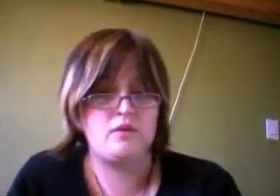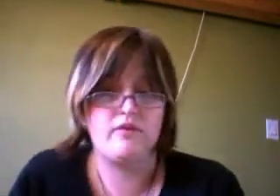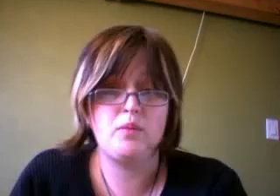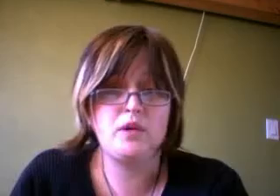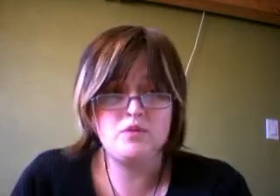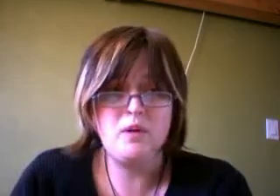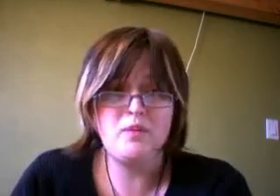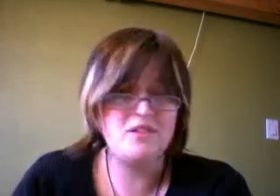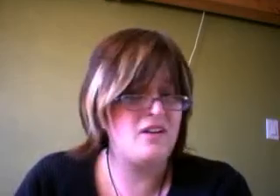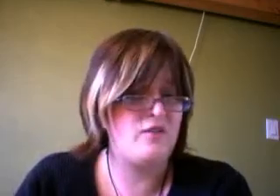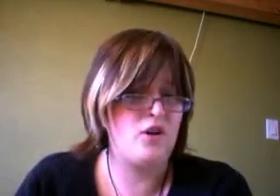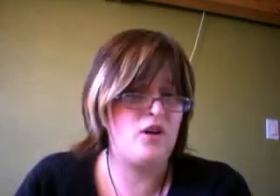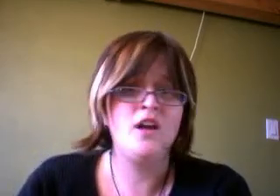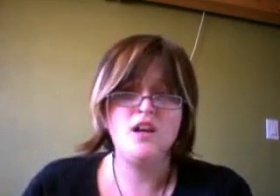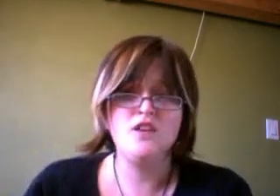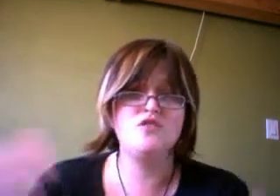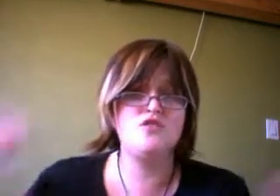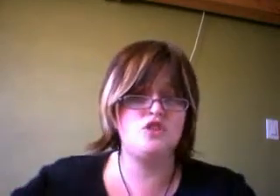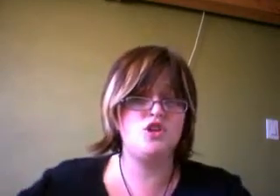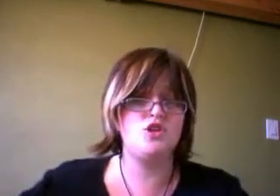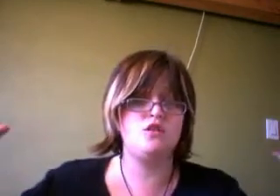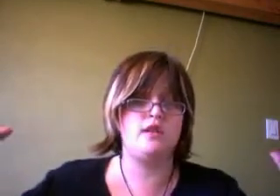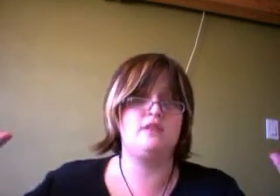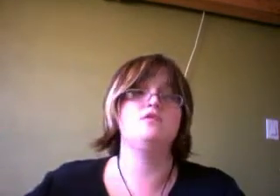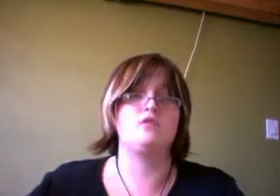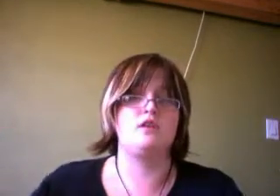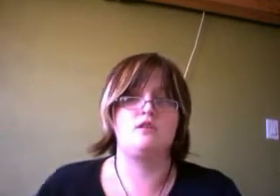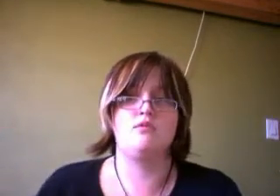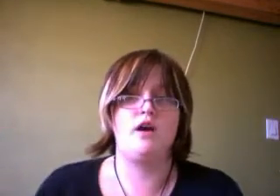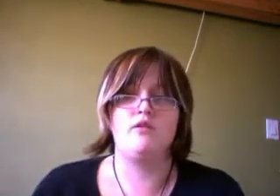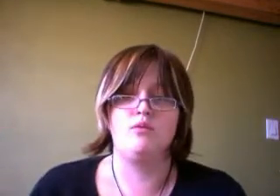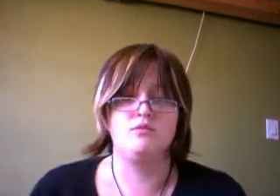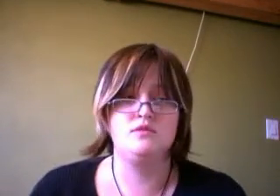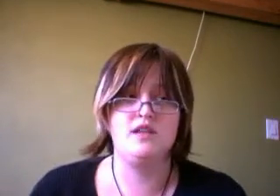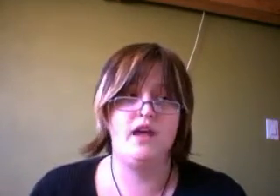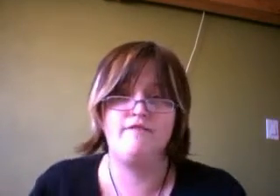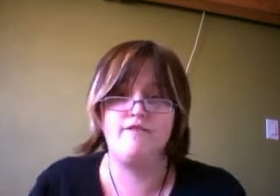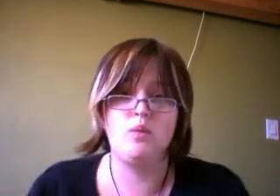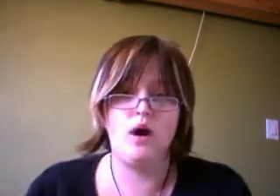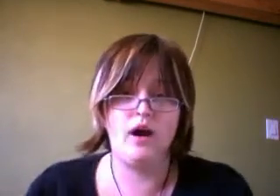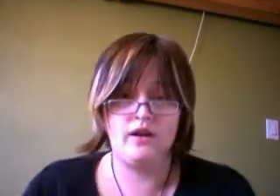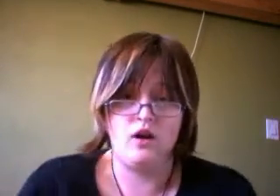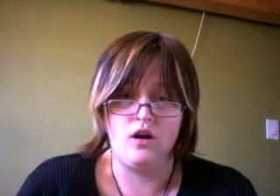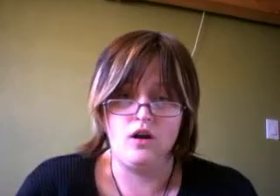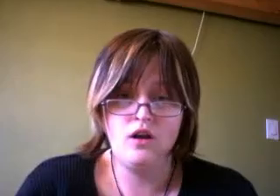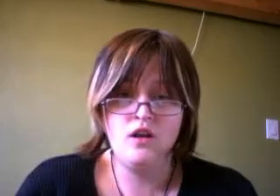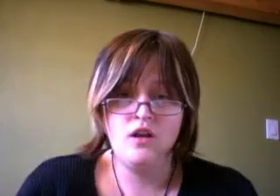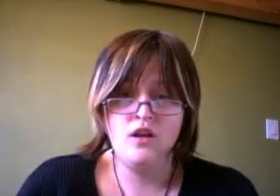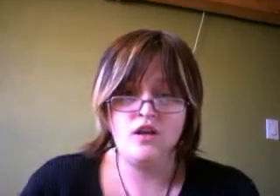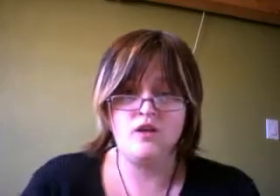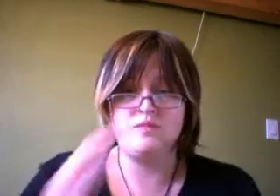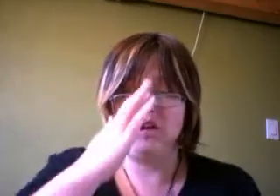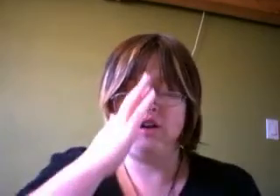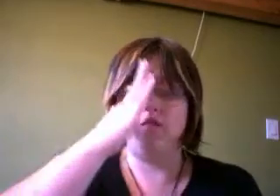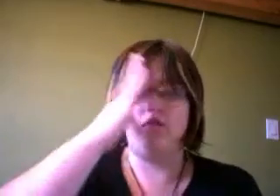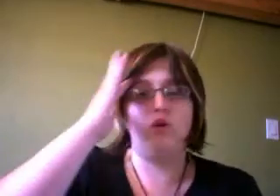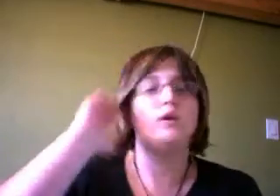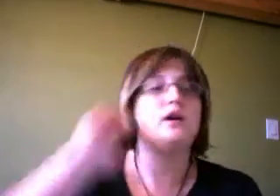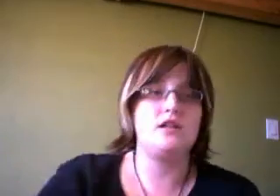whatever. But it was probably scary for her. It's just, like, seriously, I don't know, 10 foot wide car comes out of nowhere at